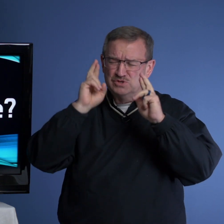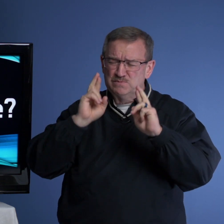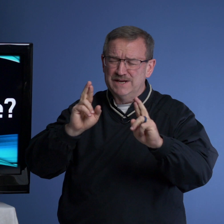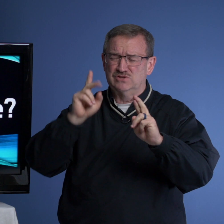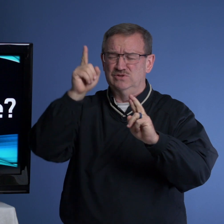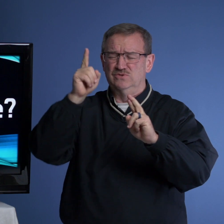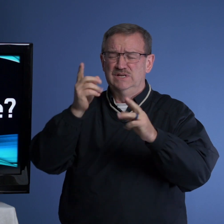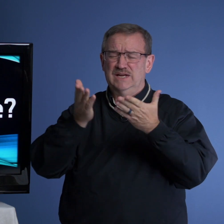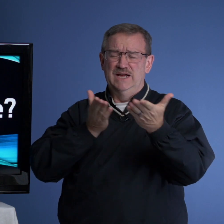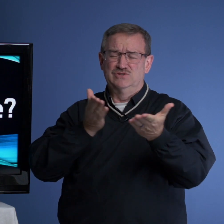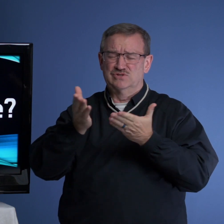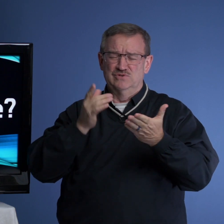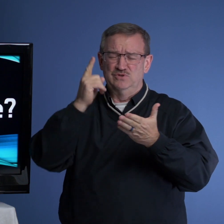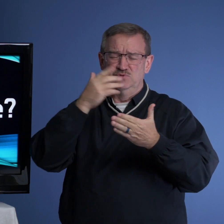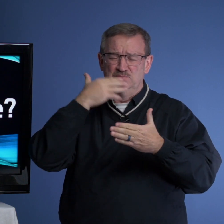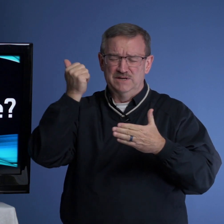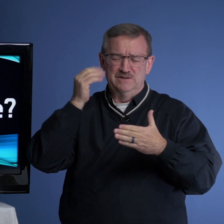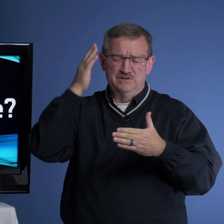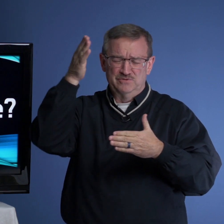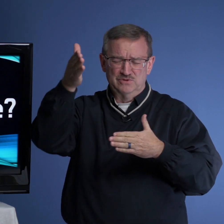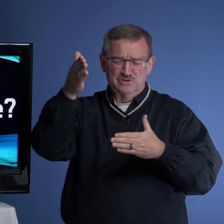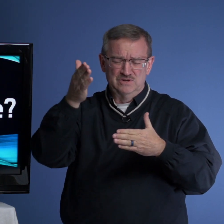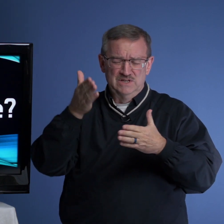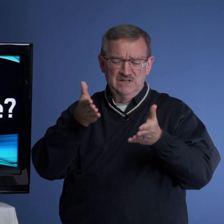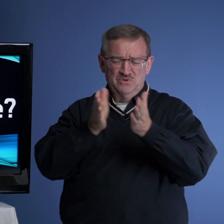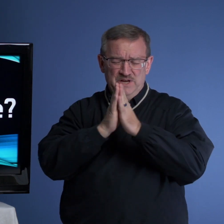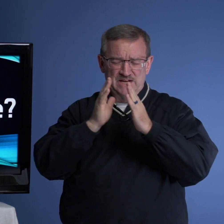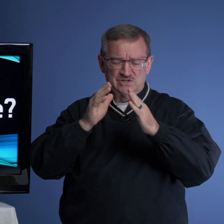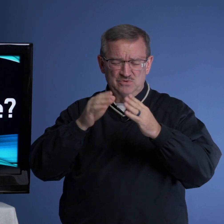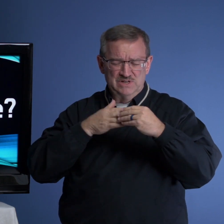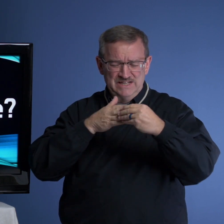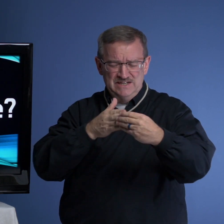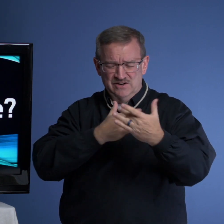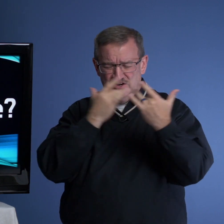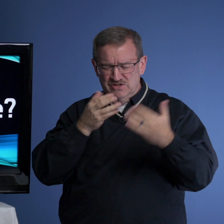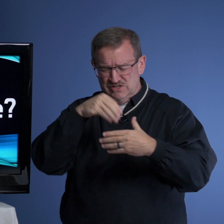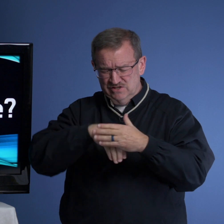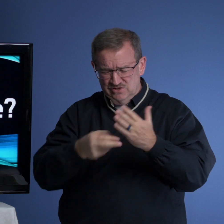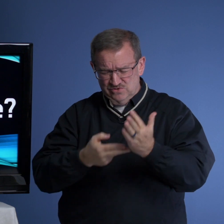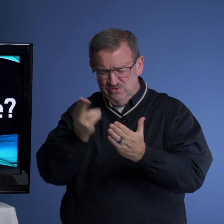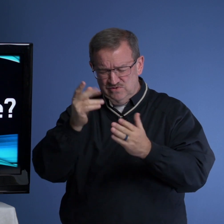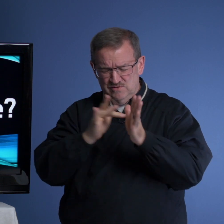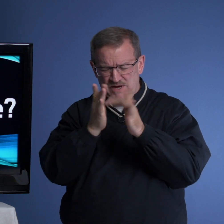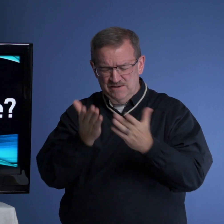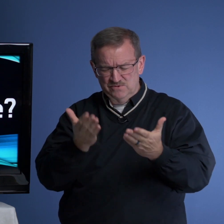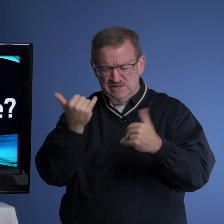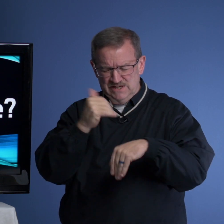respect You, and serve You better in the future. We ask You would lead our hearts into the truths of the Bible tonight.